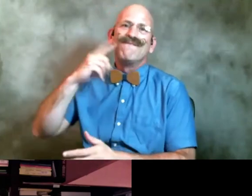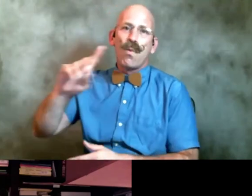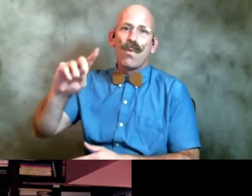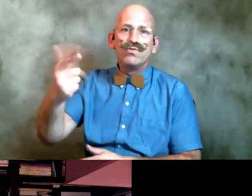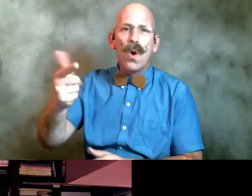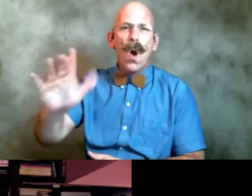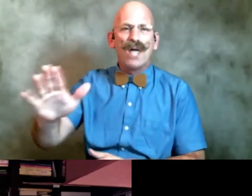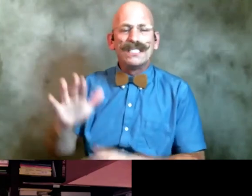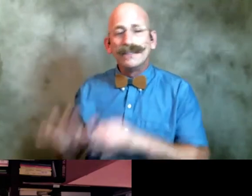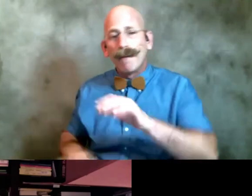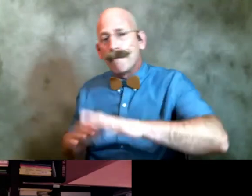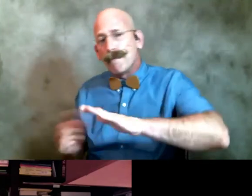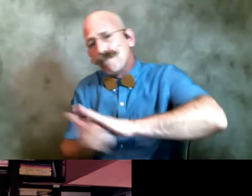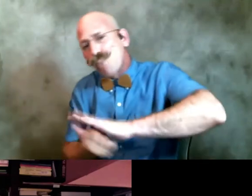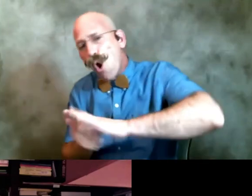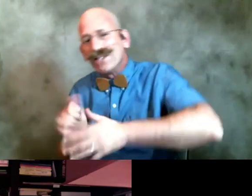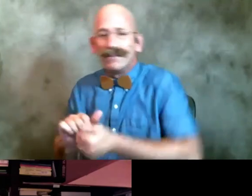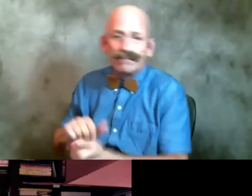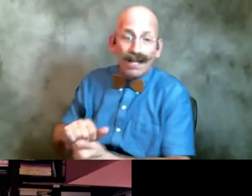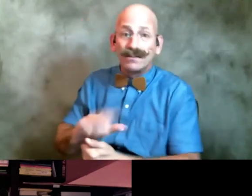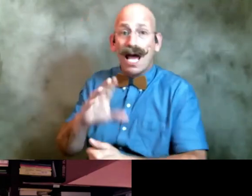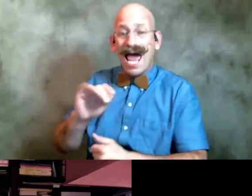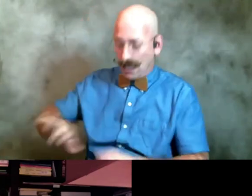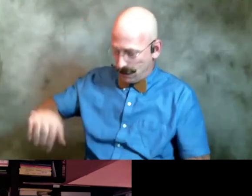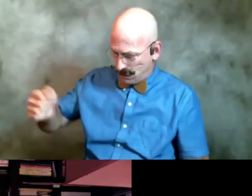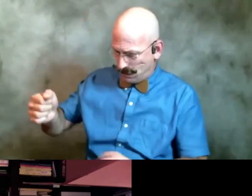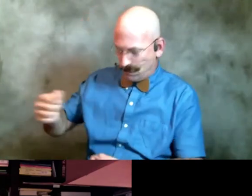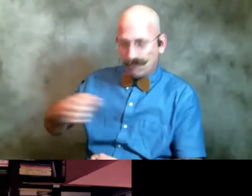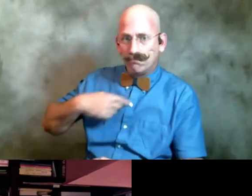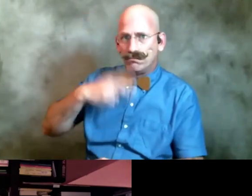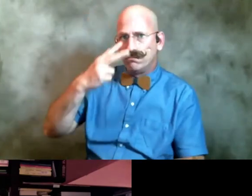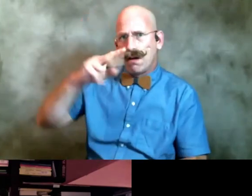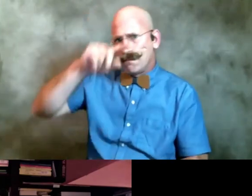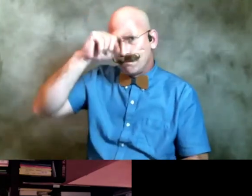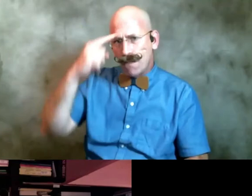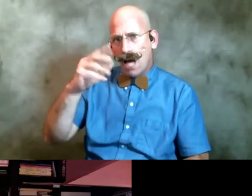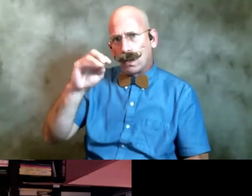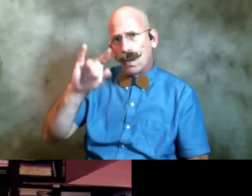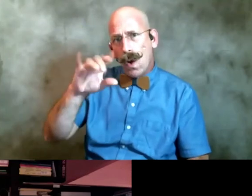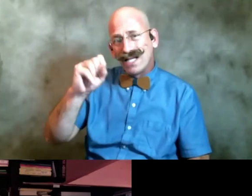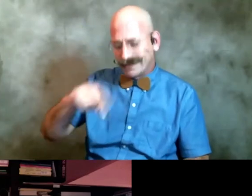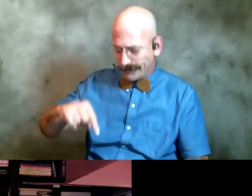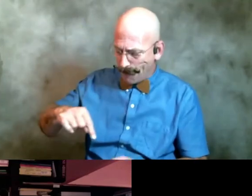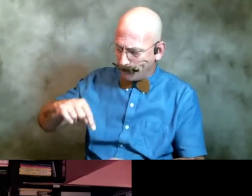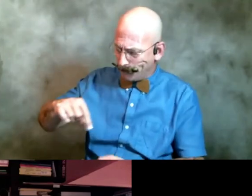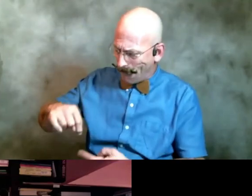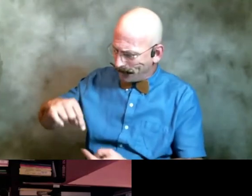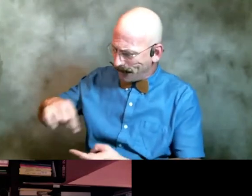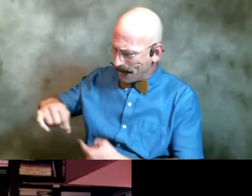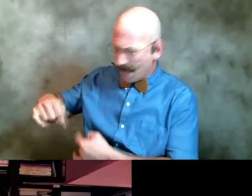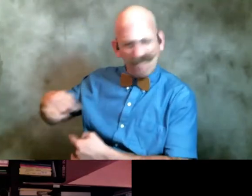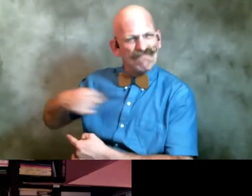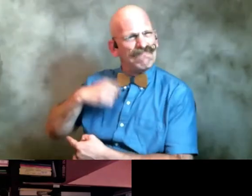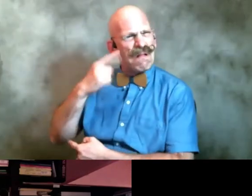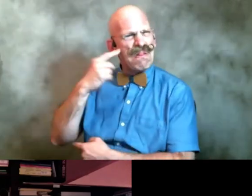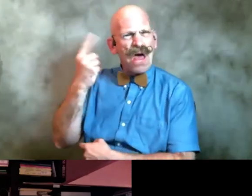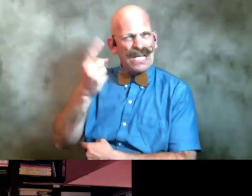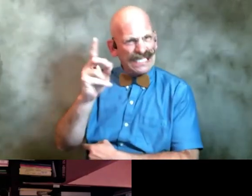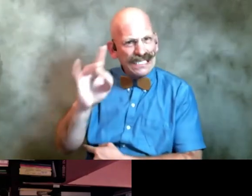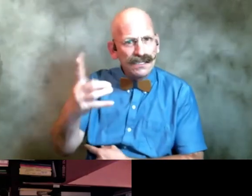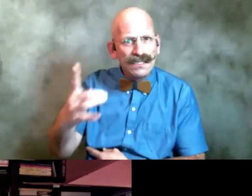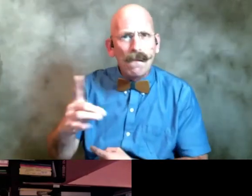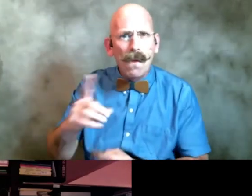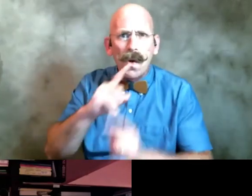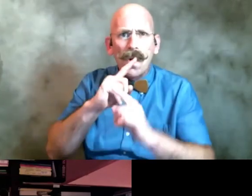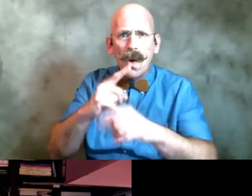and under it were black coils so neat i thought somebody must have ordered computer cable